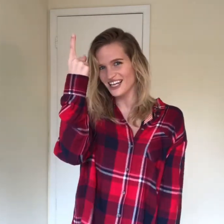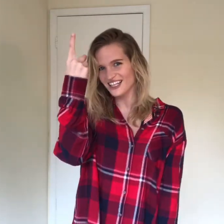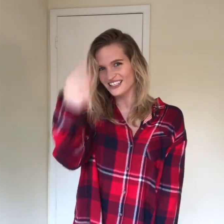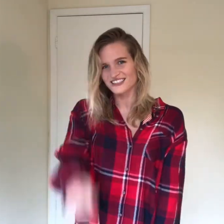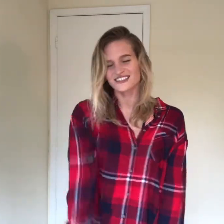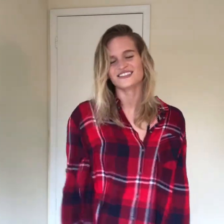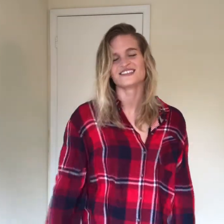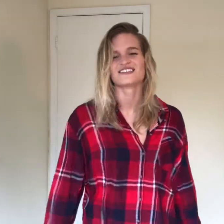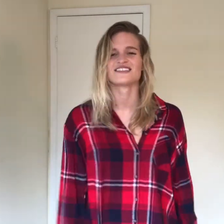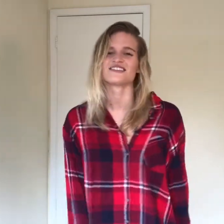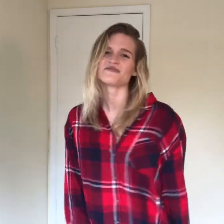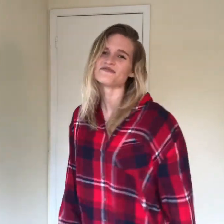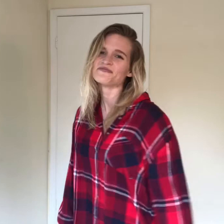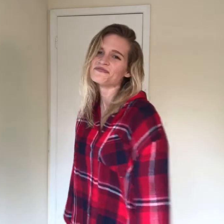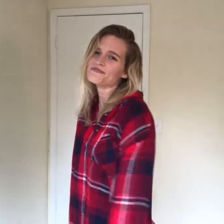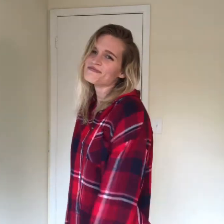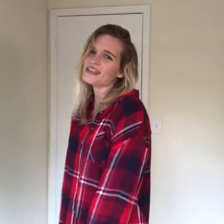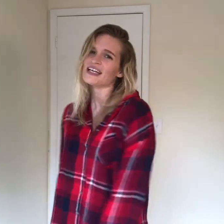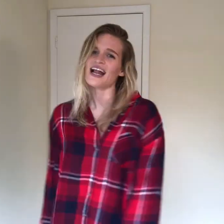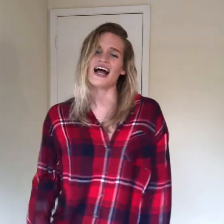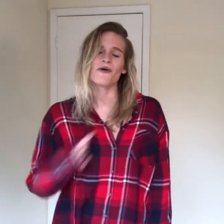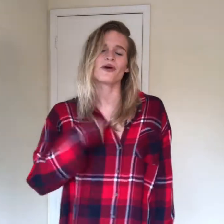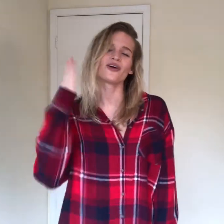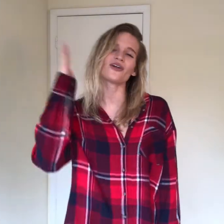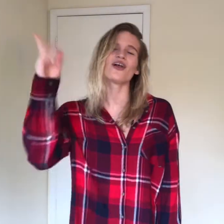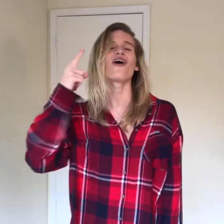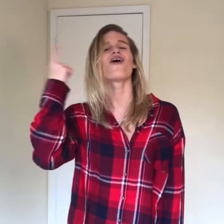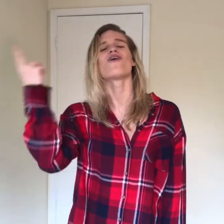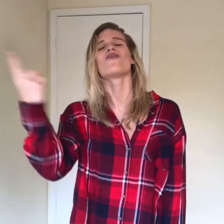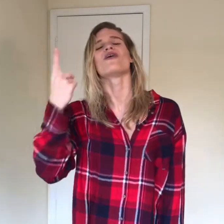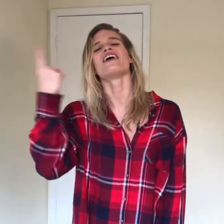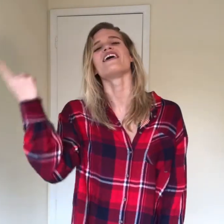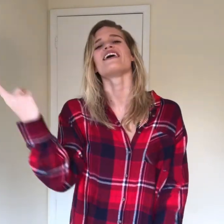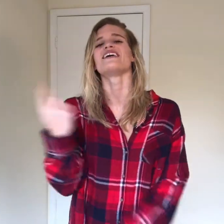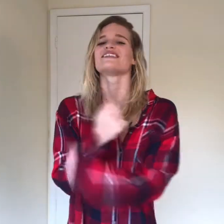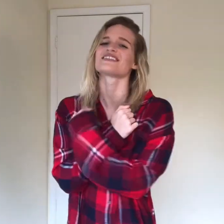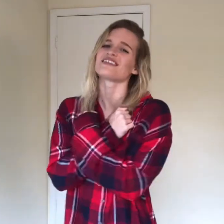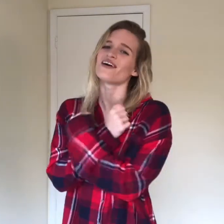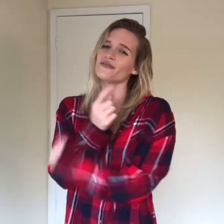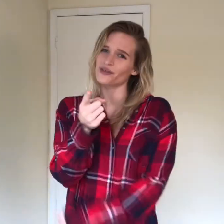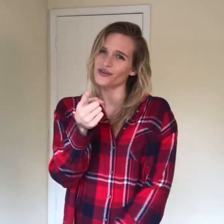That I will always love you